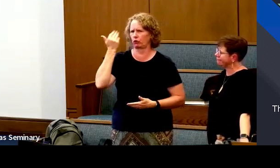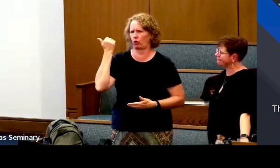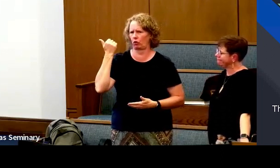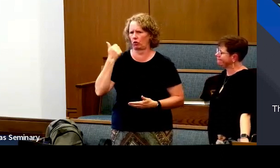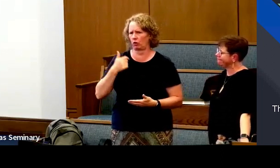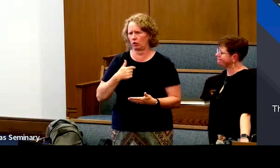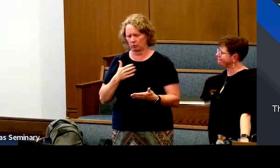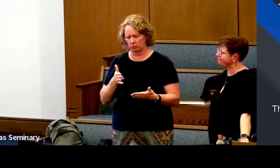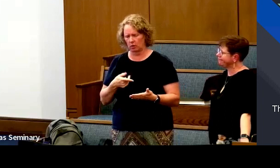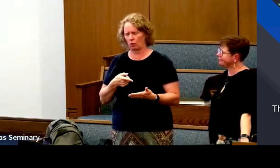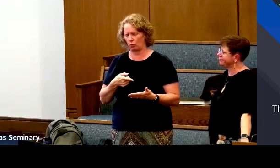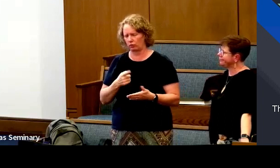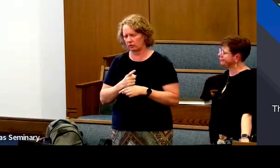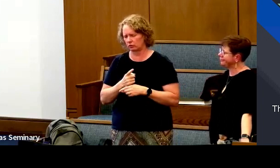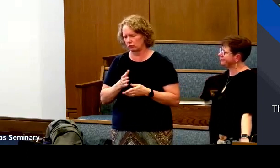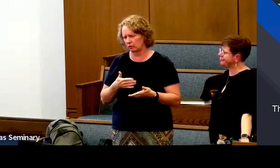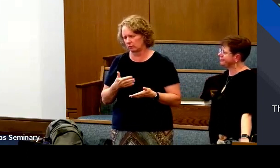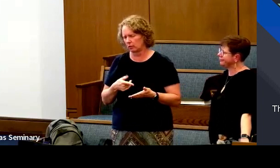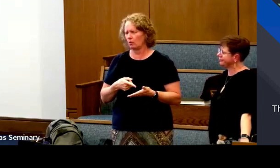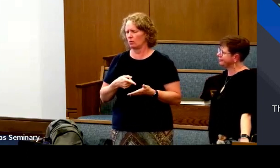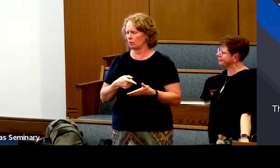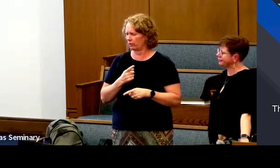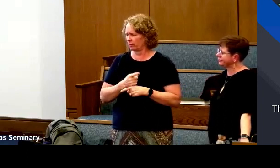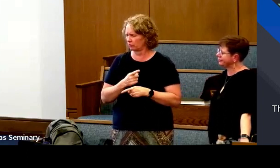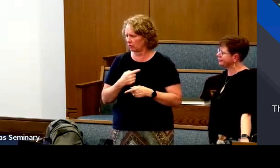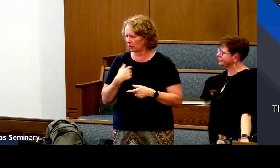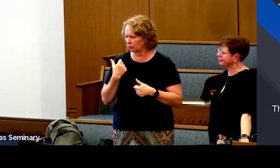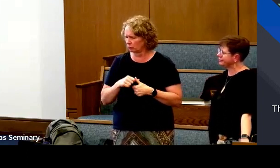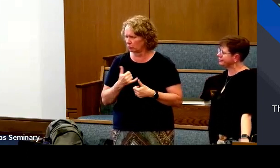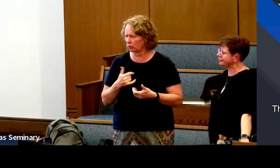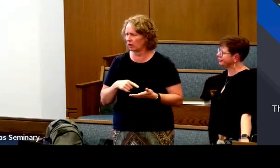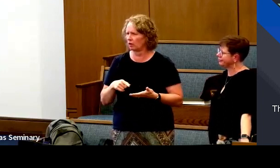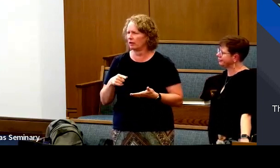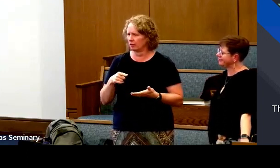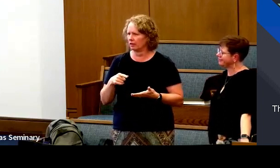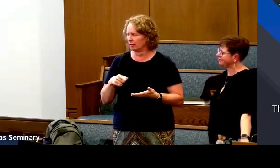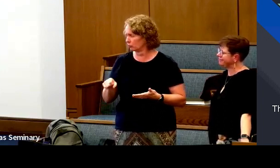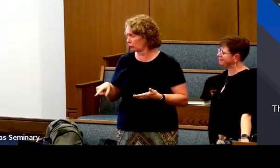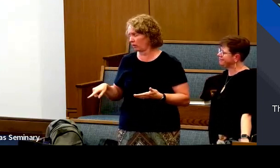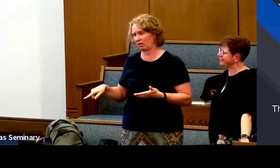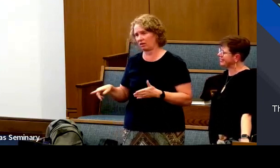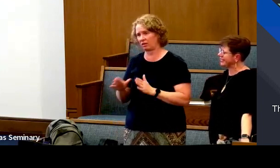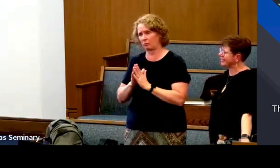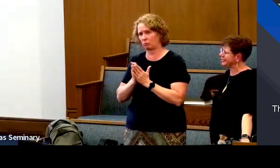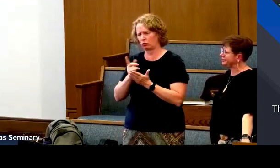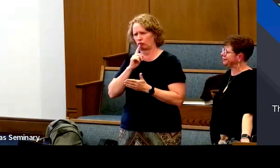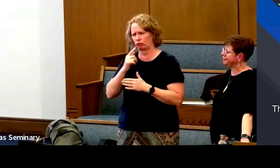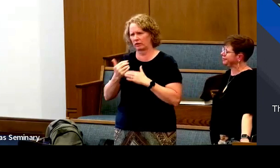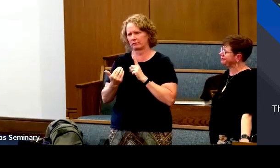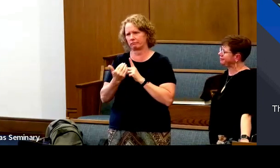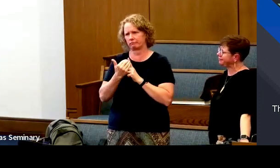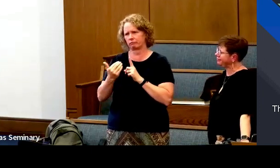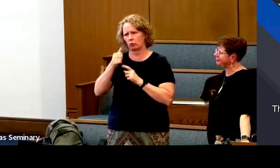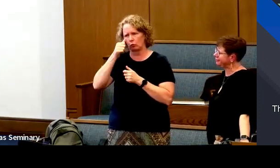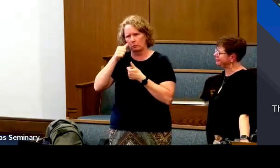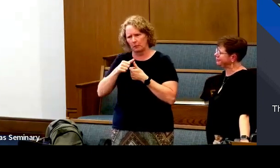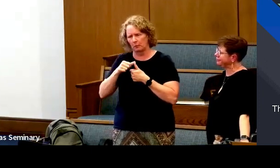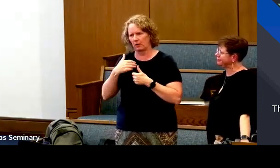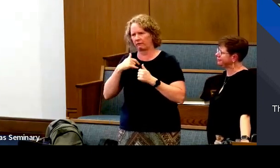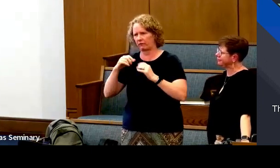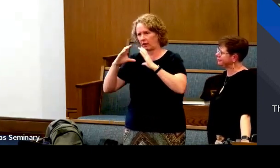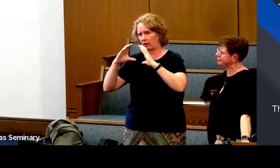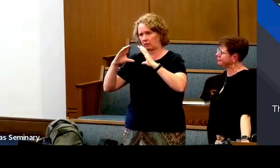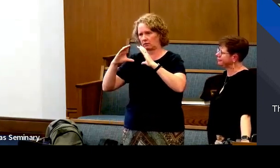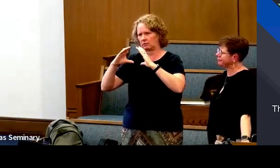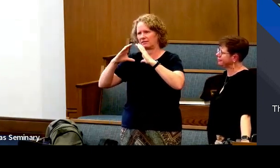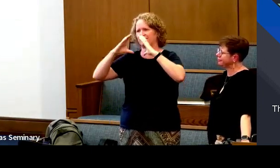And I knew that, but I had forgotten, and I thought, oh, that's right. And I would read more and realize, oh, that's right. And that